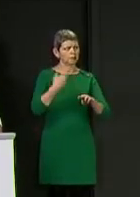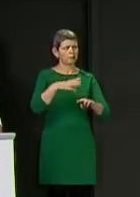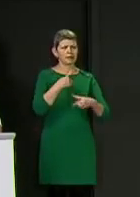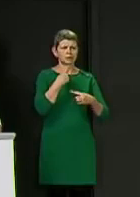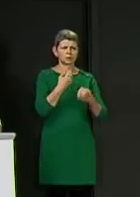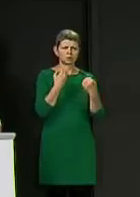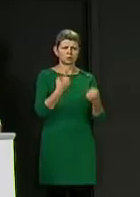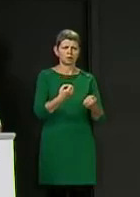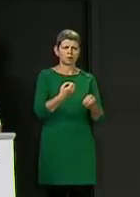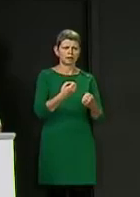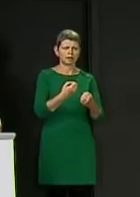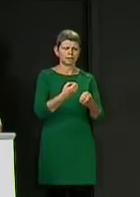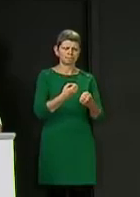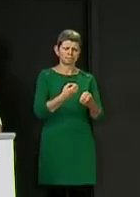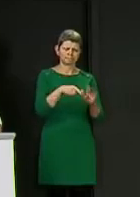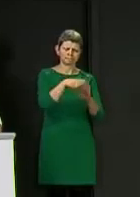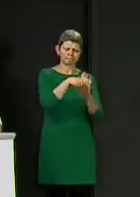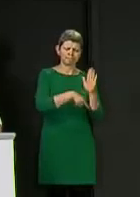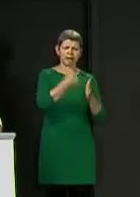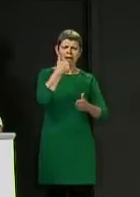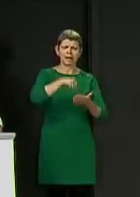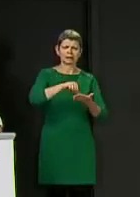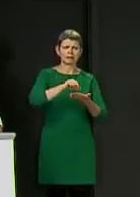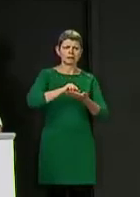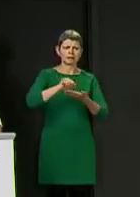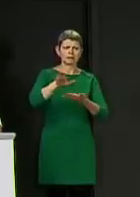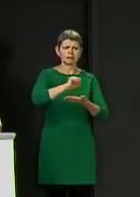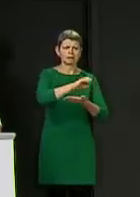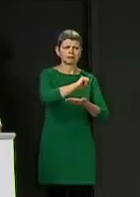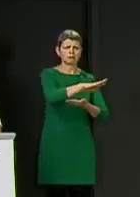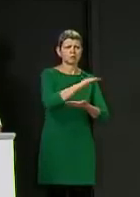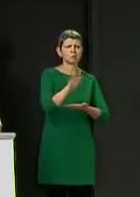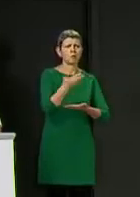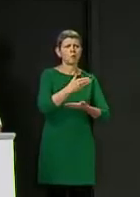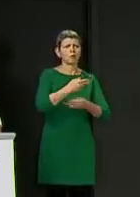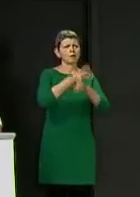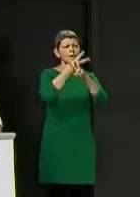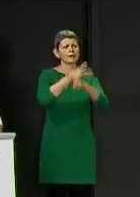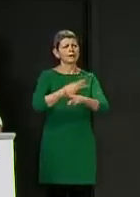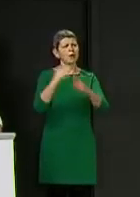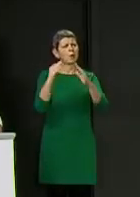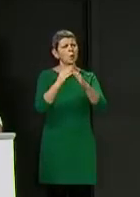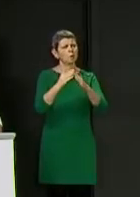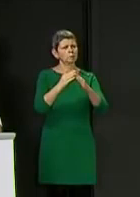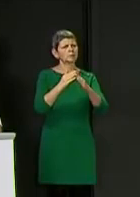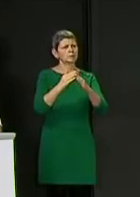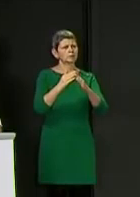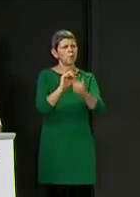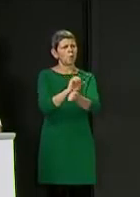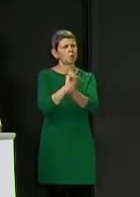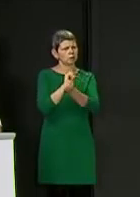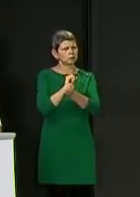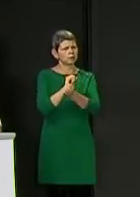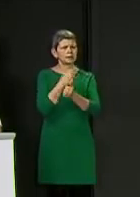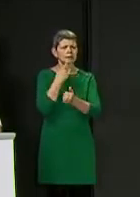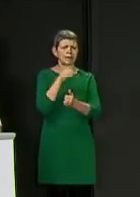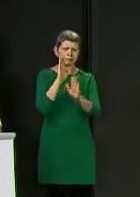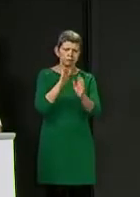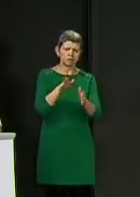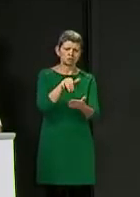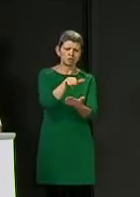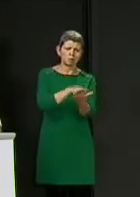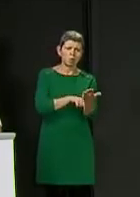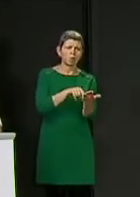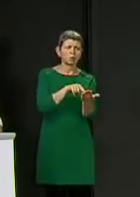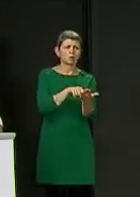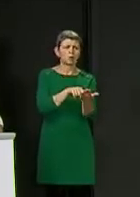worded and specific letter to care home owners yesterday about needing to report in detail about their actions on